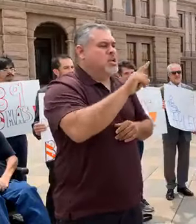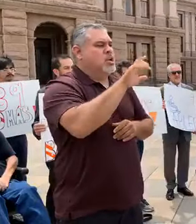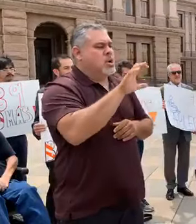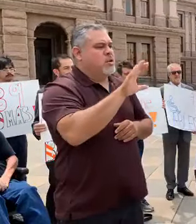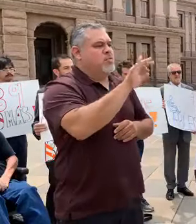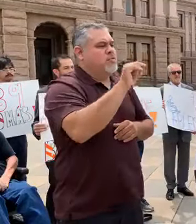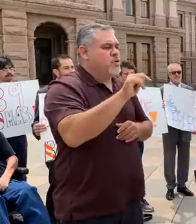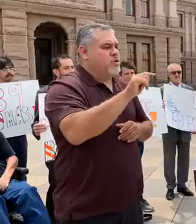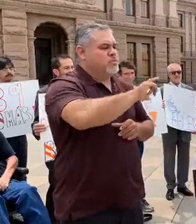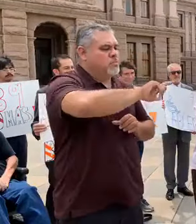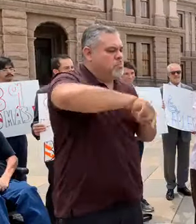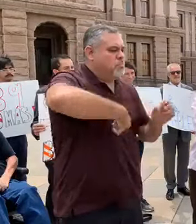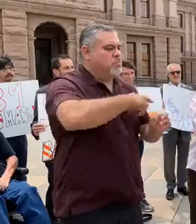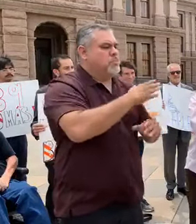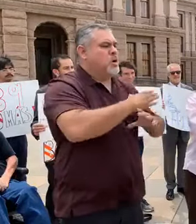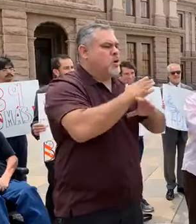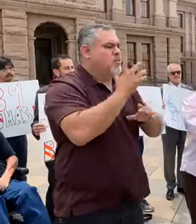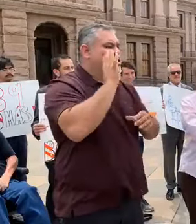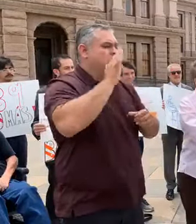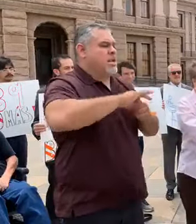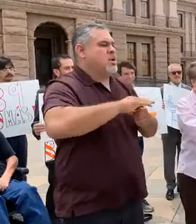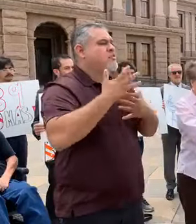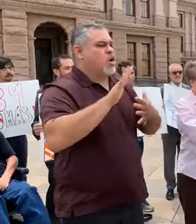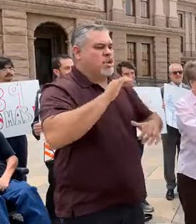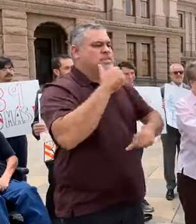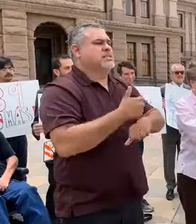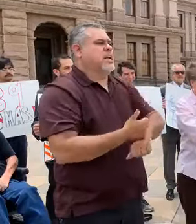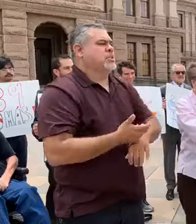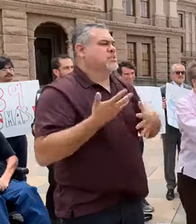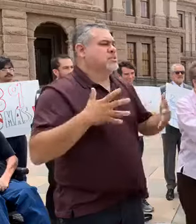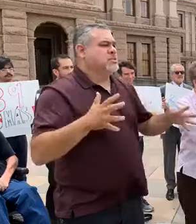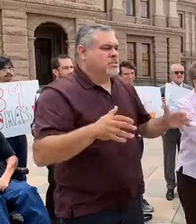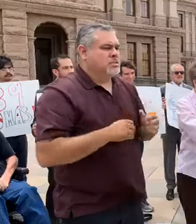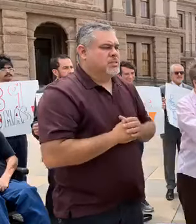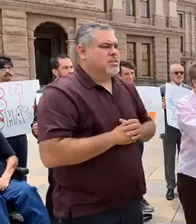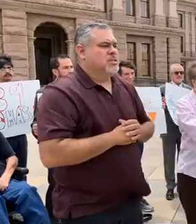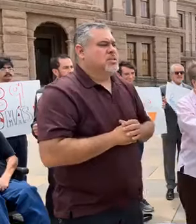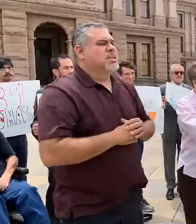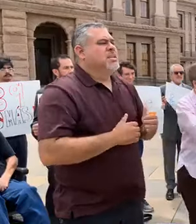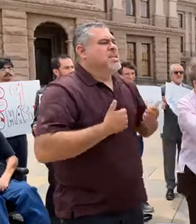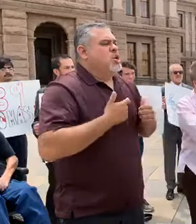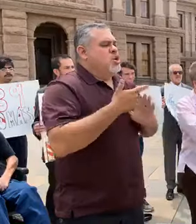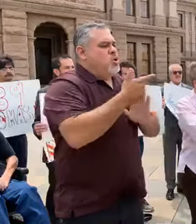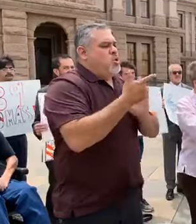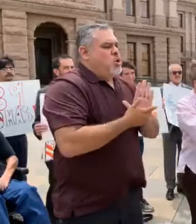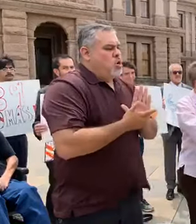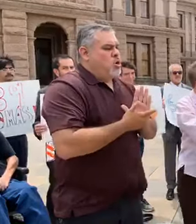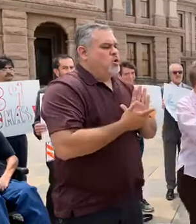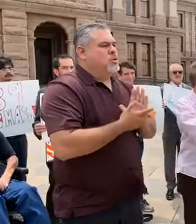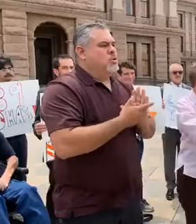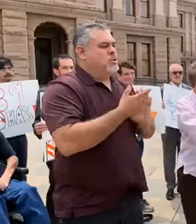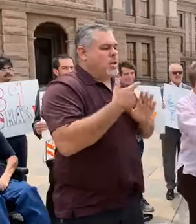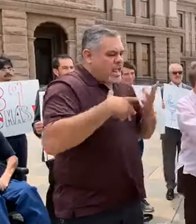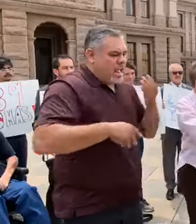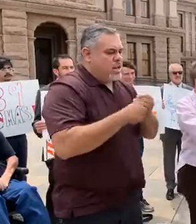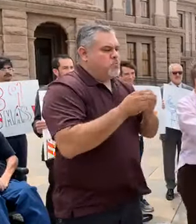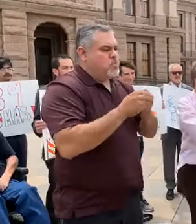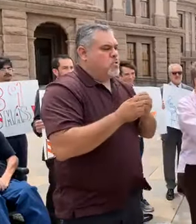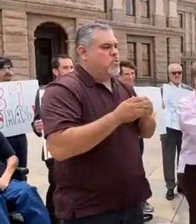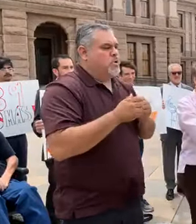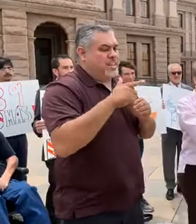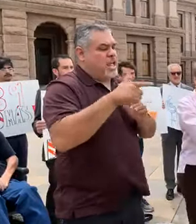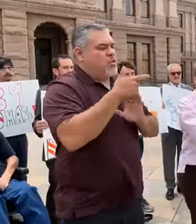for electioneering is well established already and existing laws and enforcement can adequately